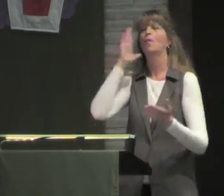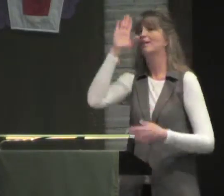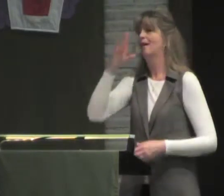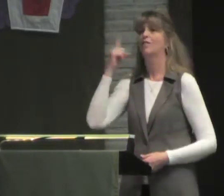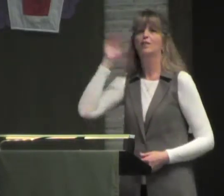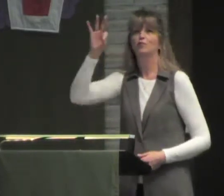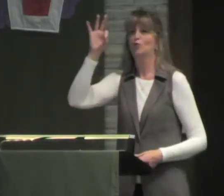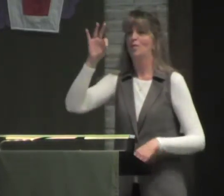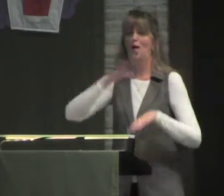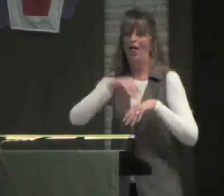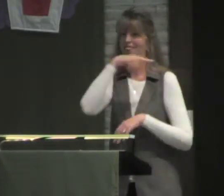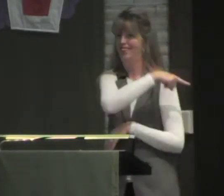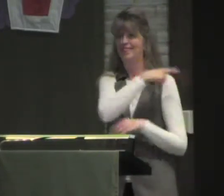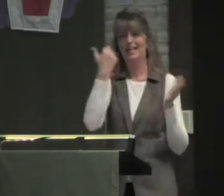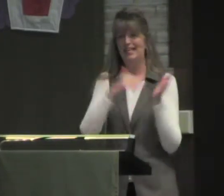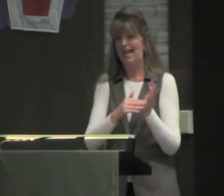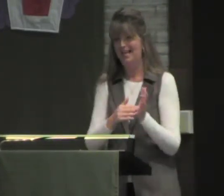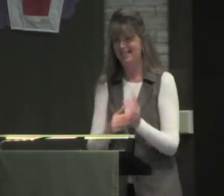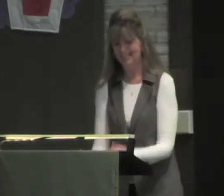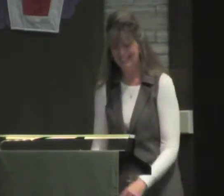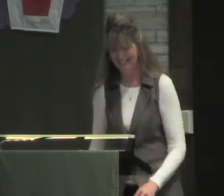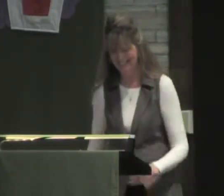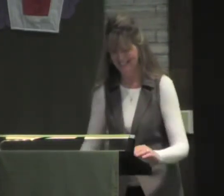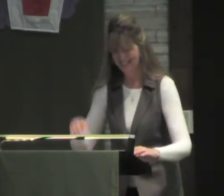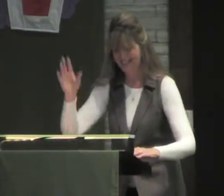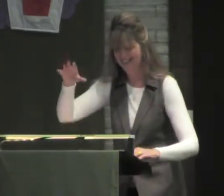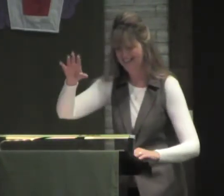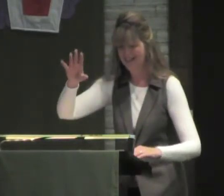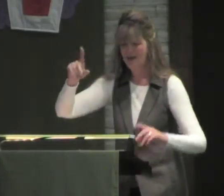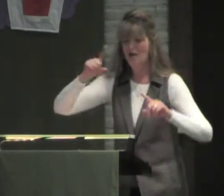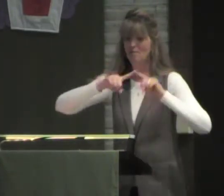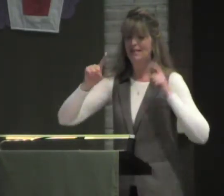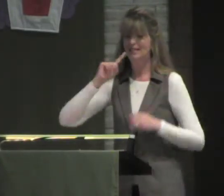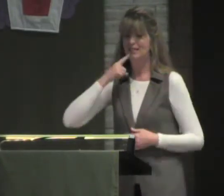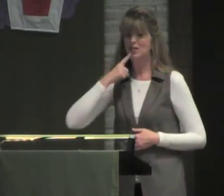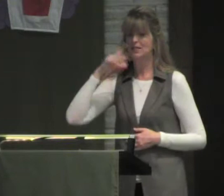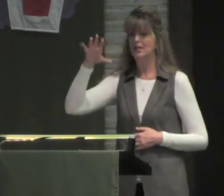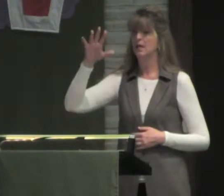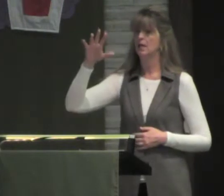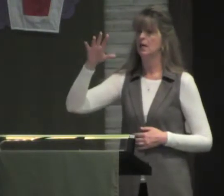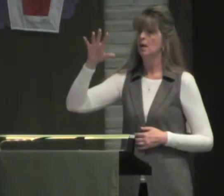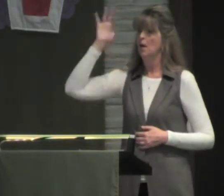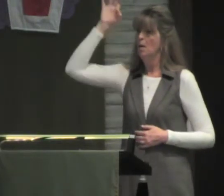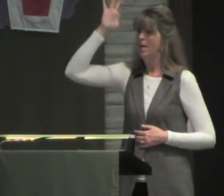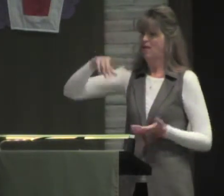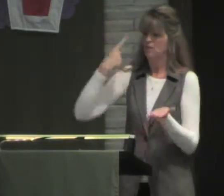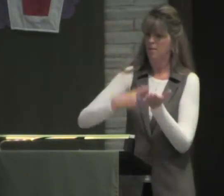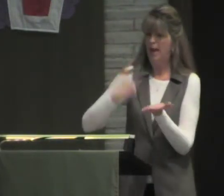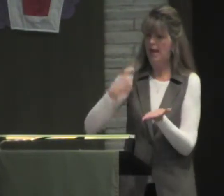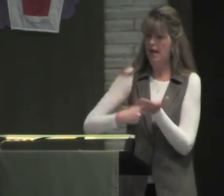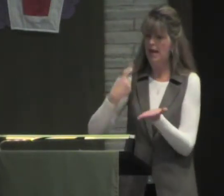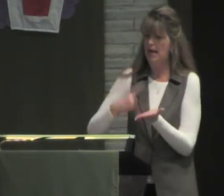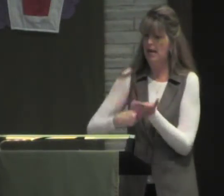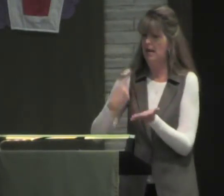Well, you'll probably never hear another sermon on this passage. But this really was a serious debate